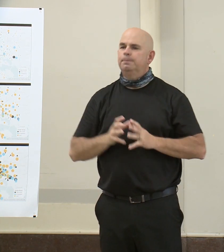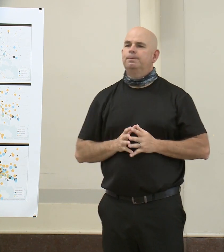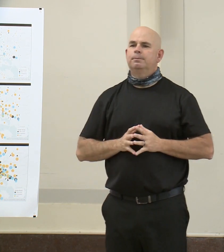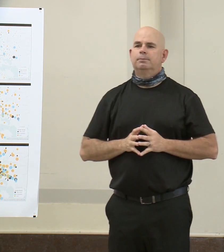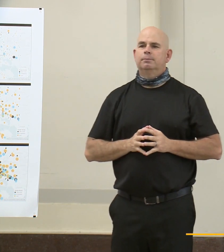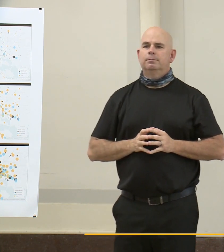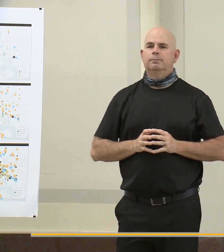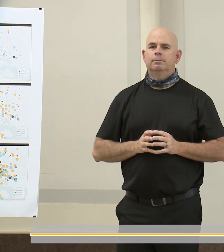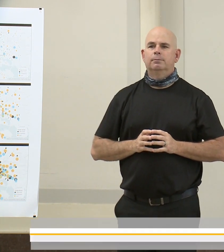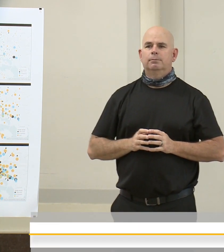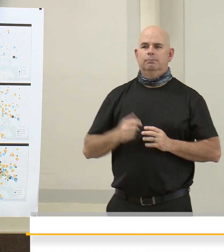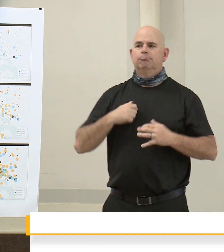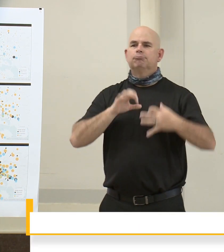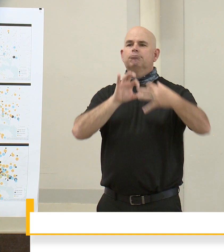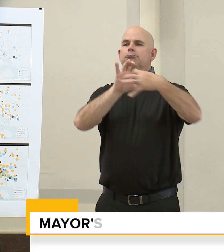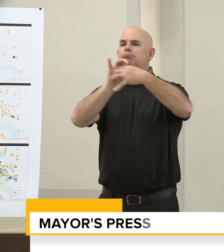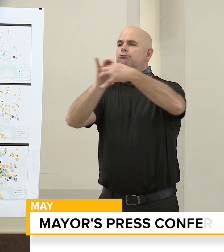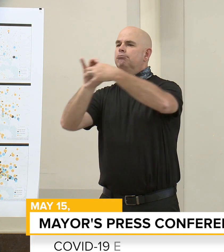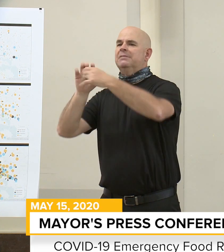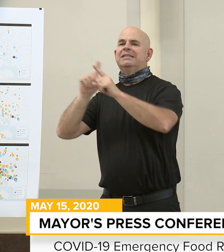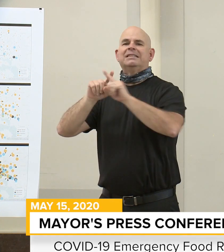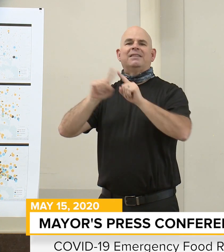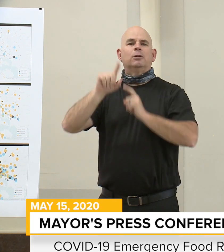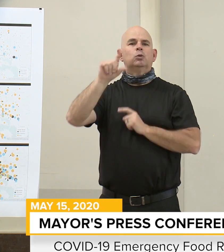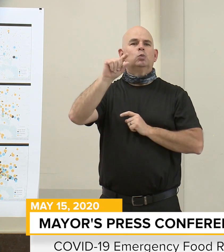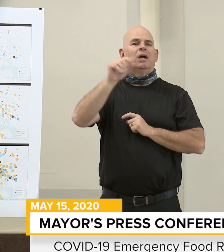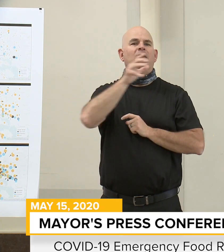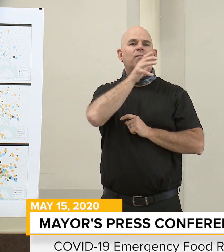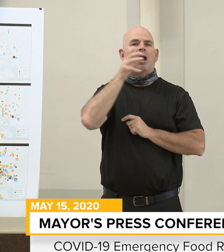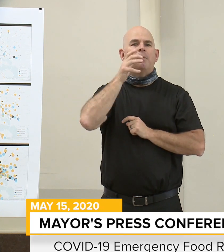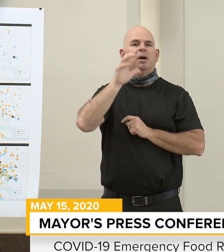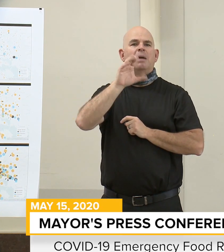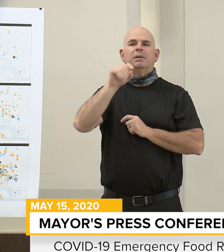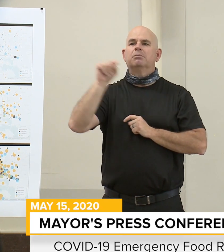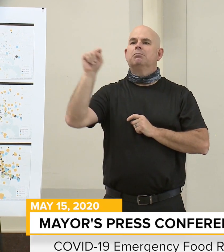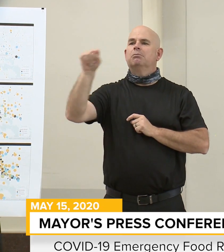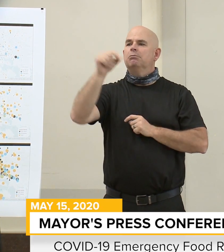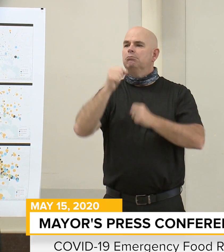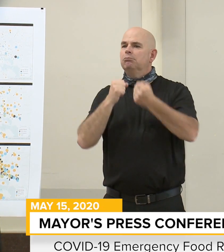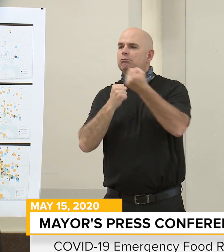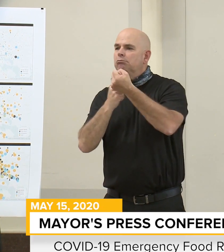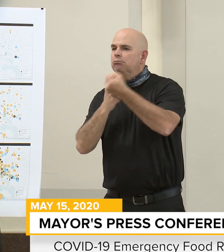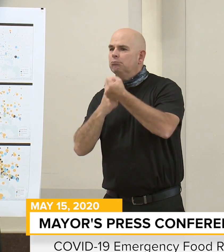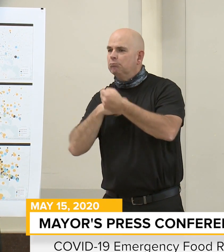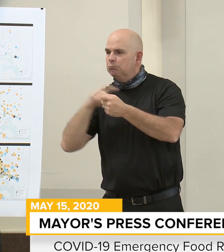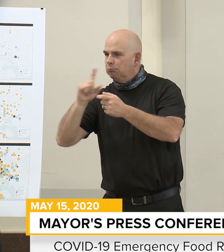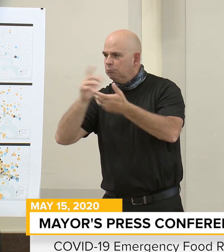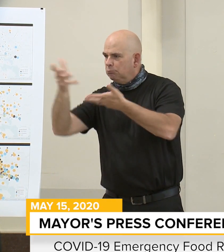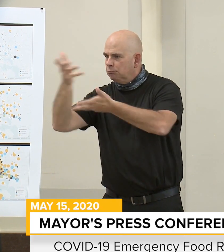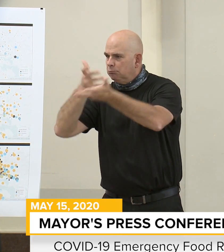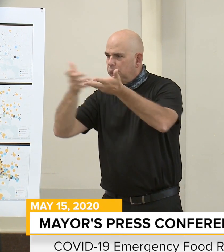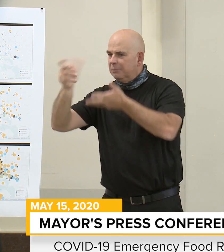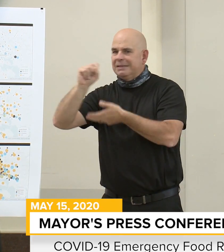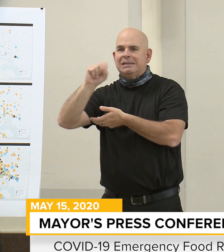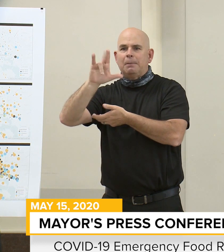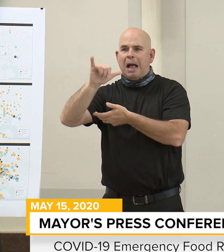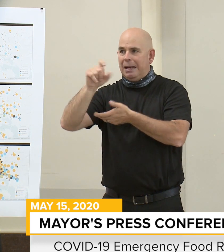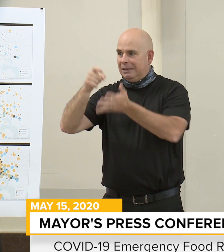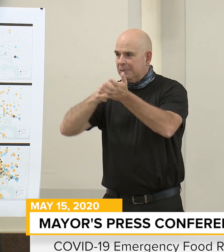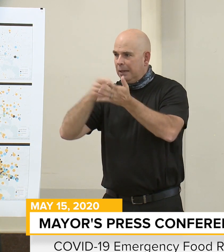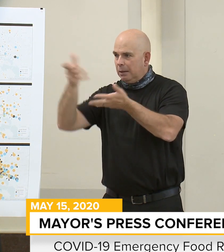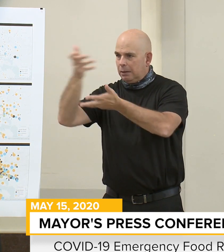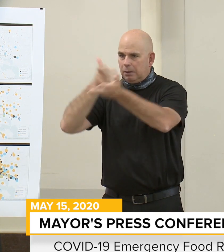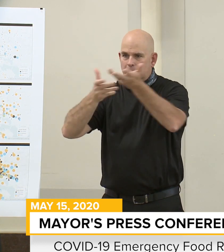for supplies and infrastructure. Finally, we are continuing to build out our food retail program,